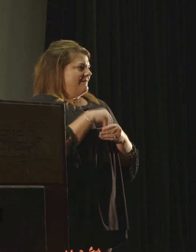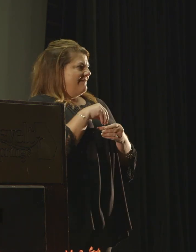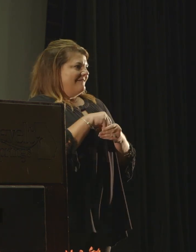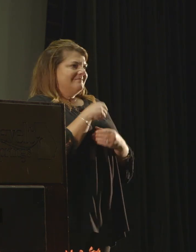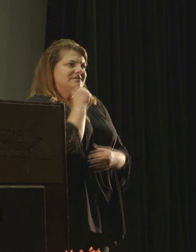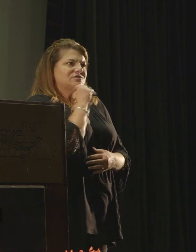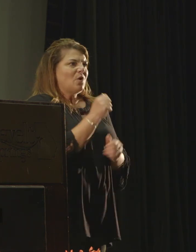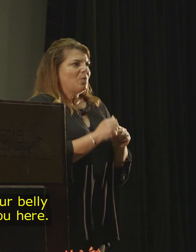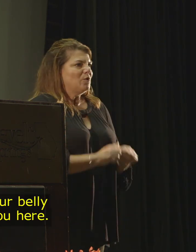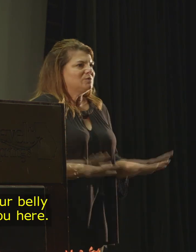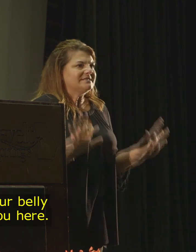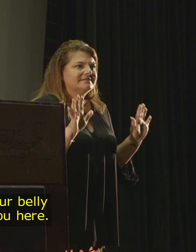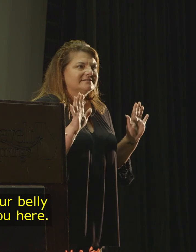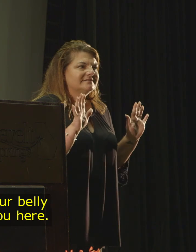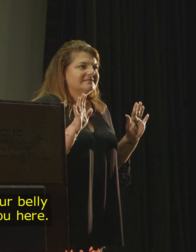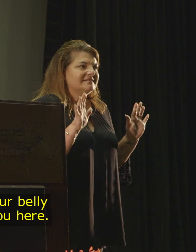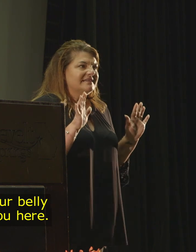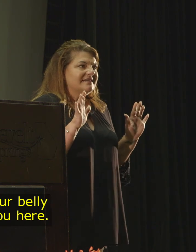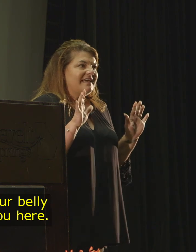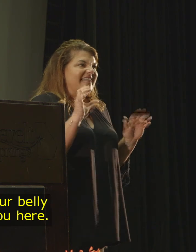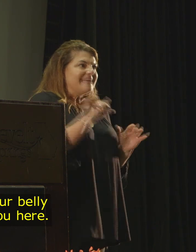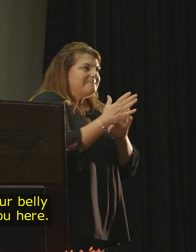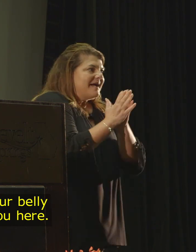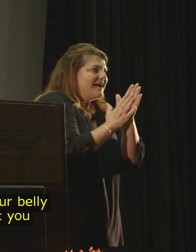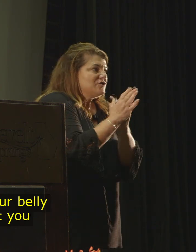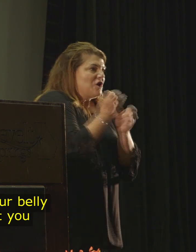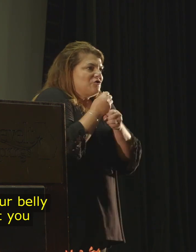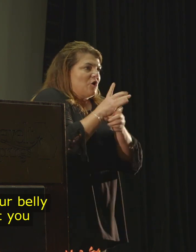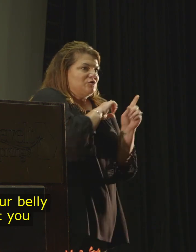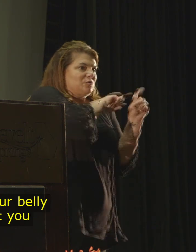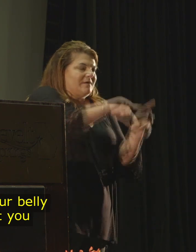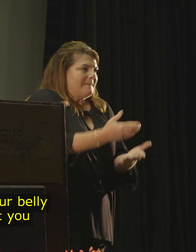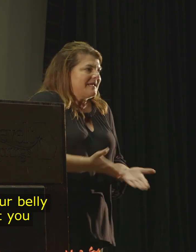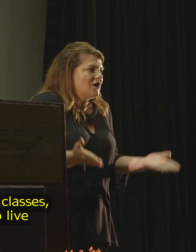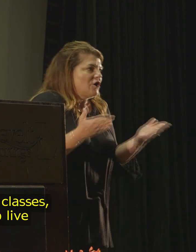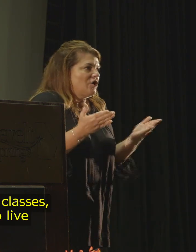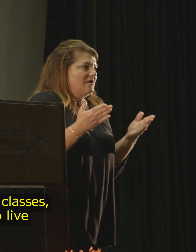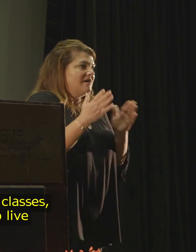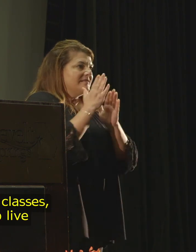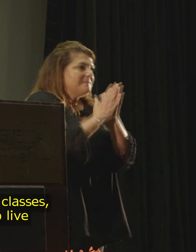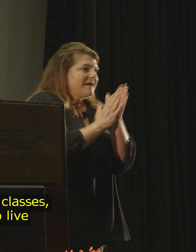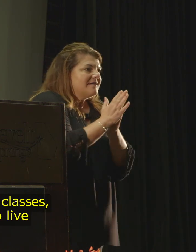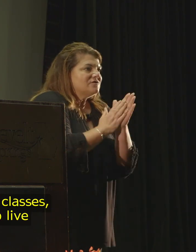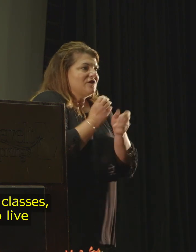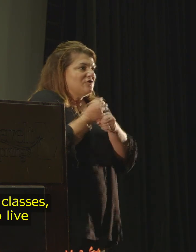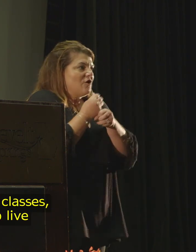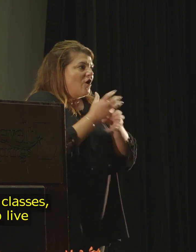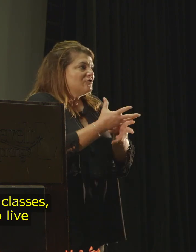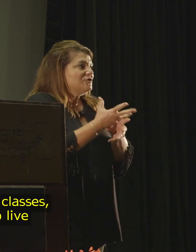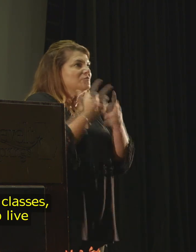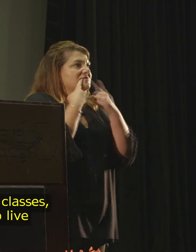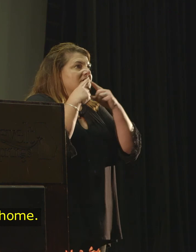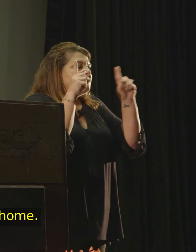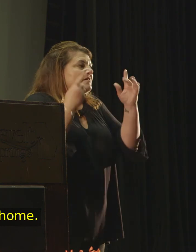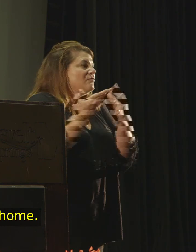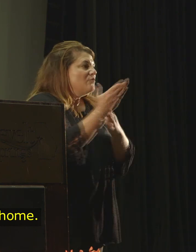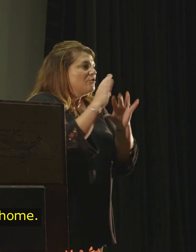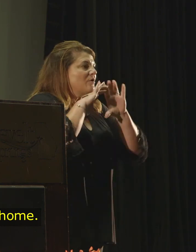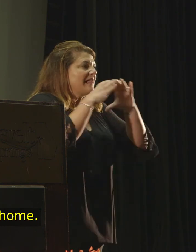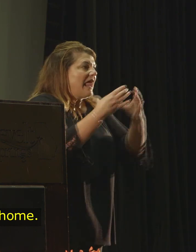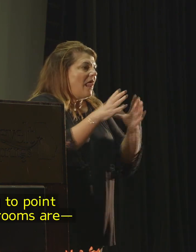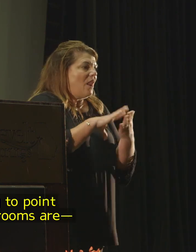Don't. The fire in your belly is what got you here. The fire in your belly is what got you through your classes, learning to live